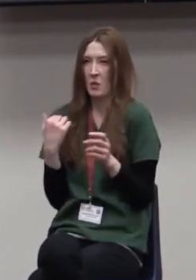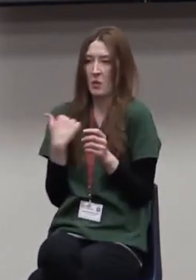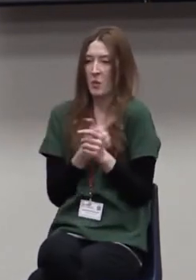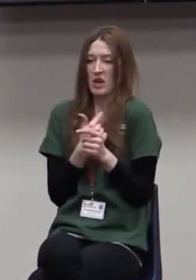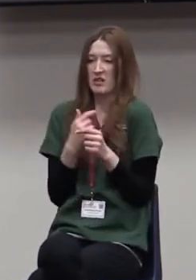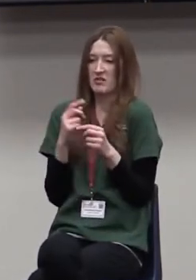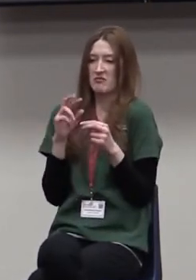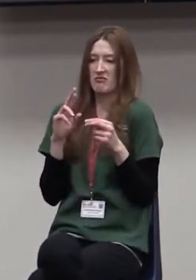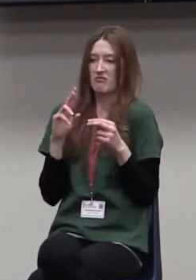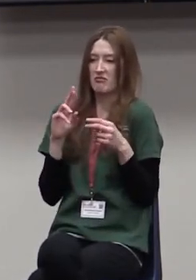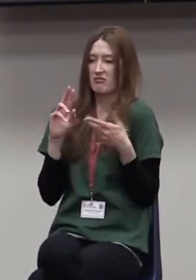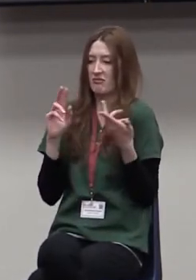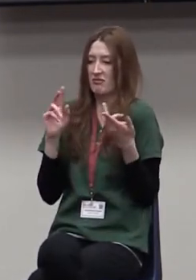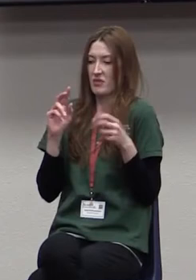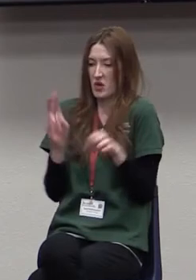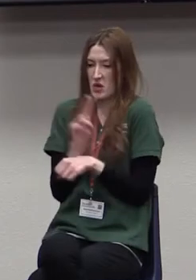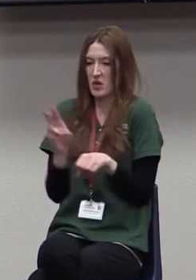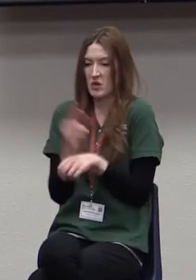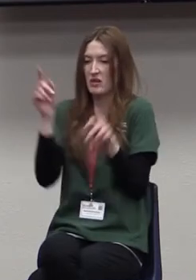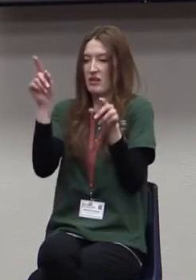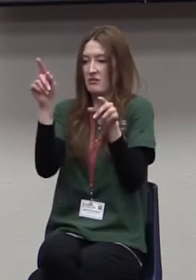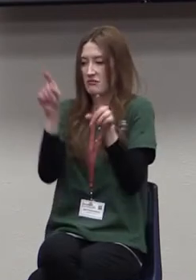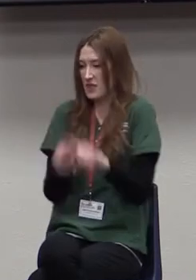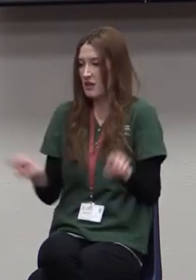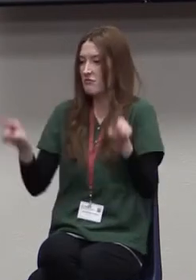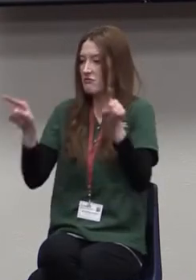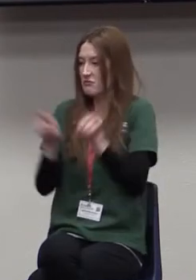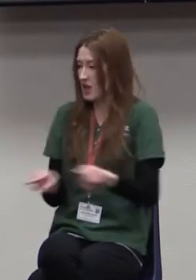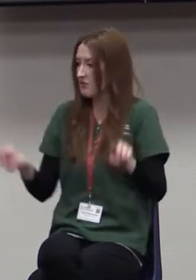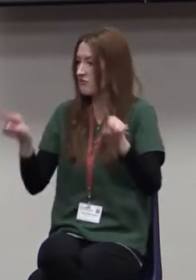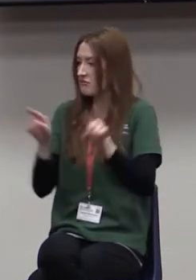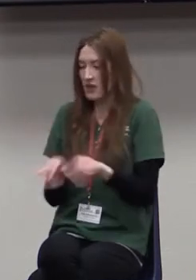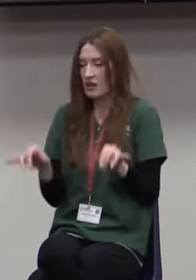in the same ways that we've done it for the last 50 or 75 years.